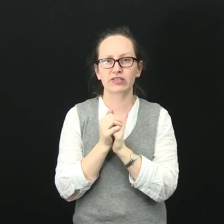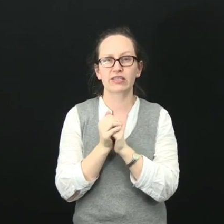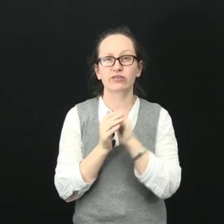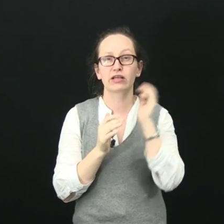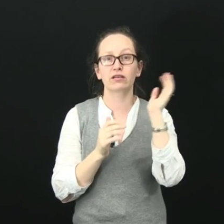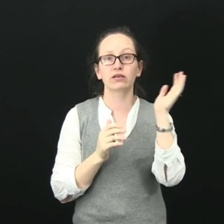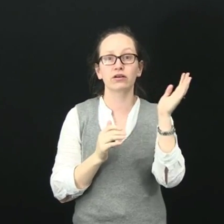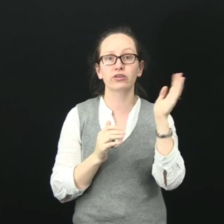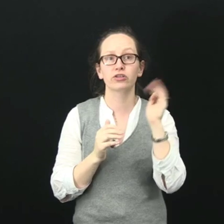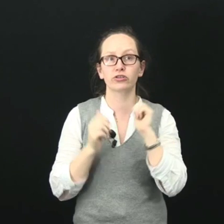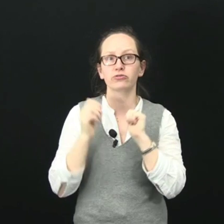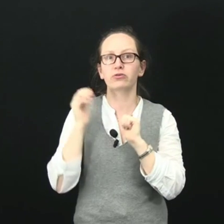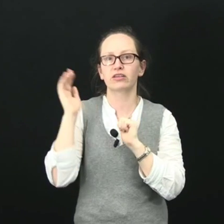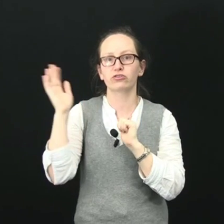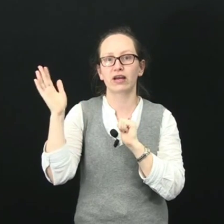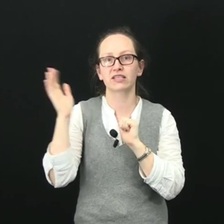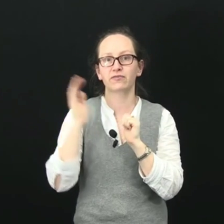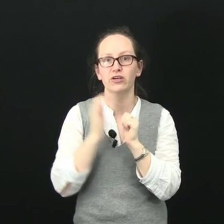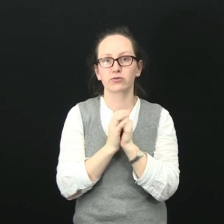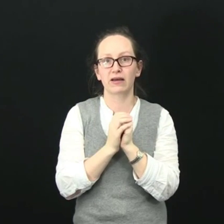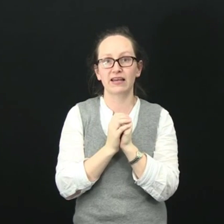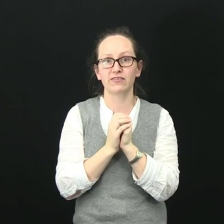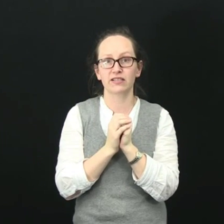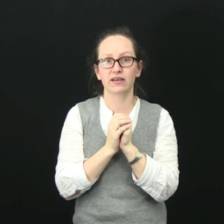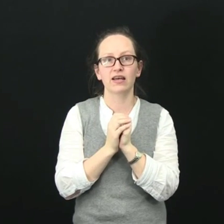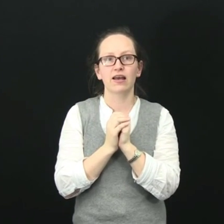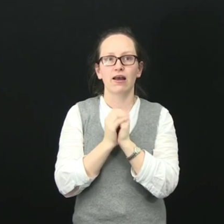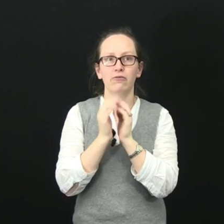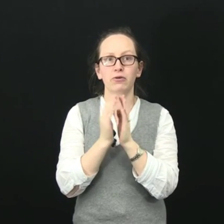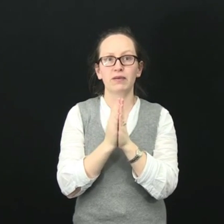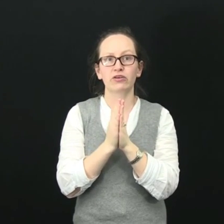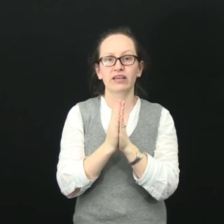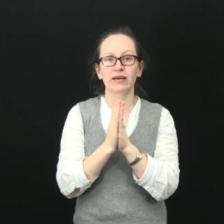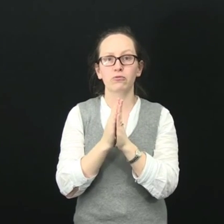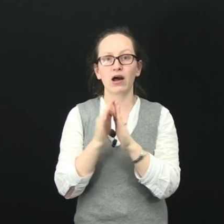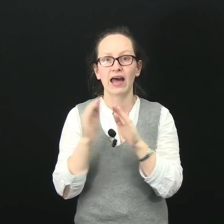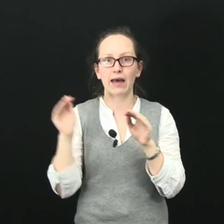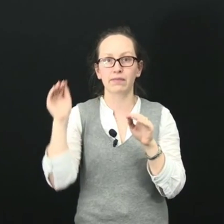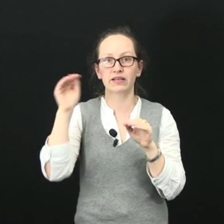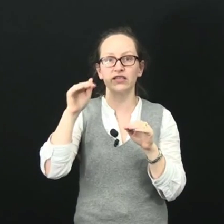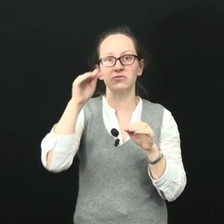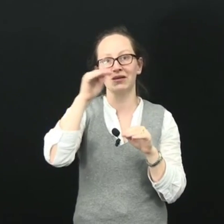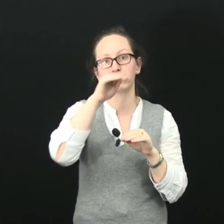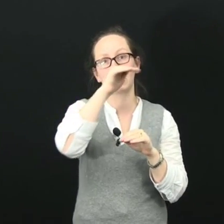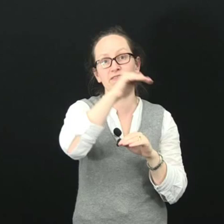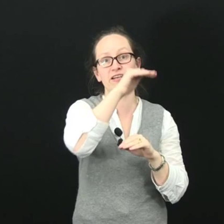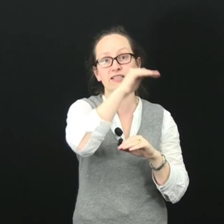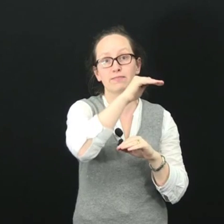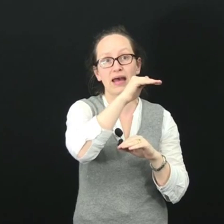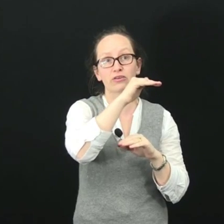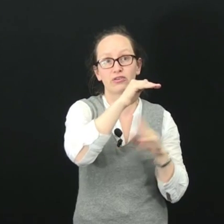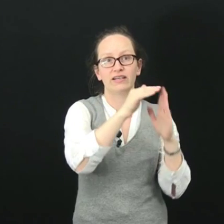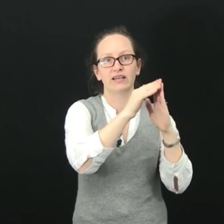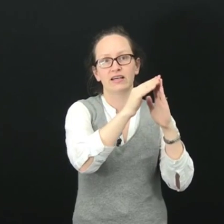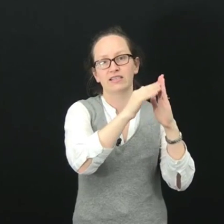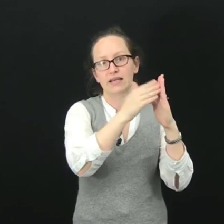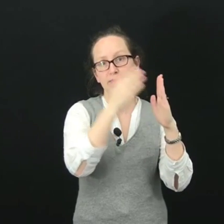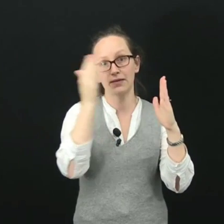considering longitudinal and transverse waves. And we'll be looking at what happens when a wave hits a boundary. Sometimes